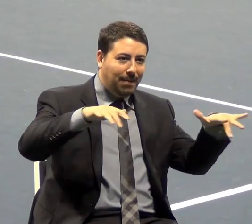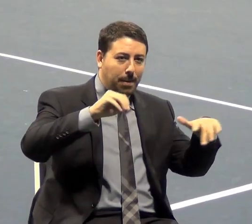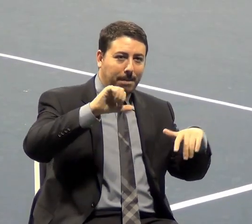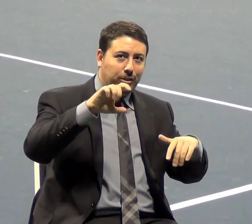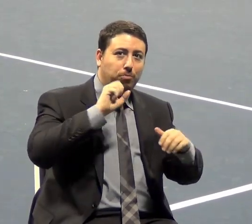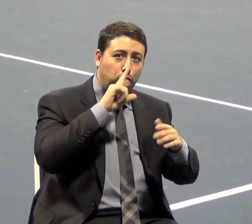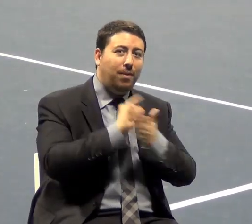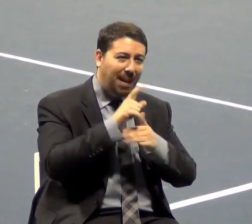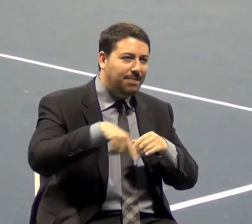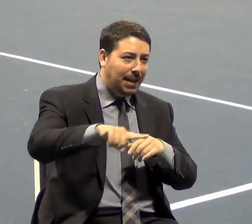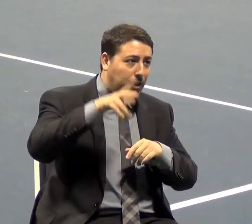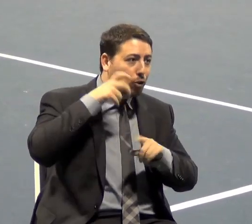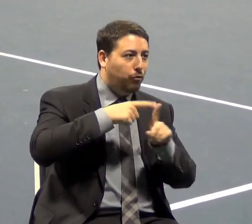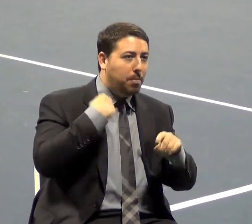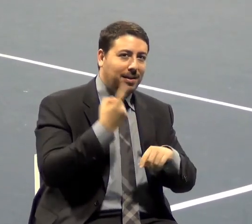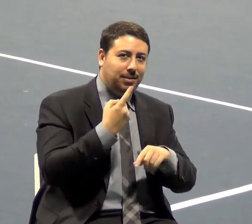from us and know that we're here.